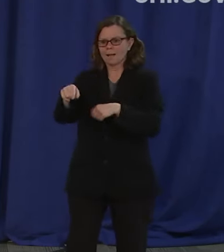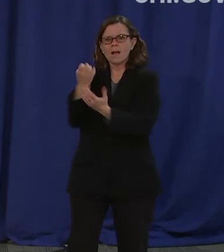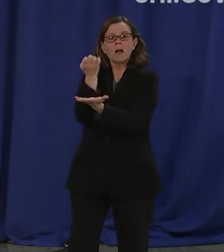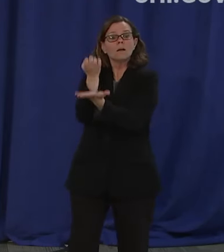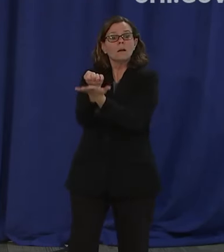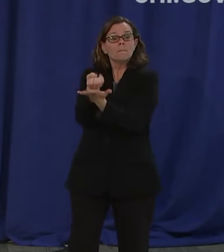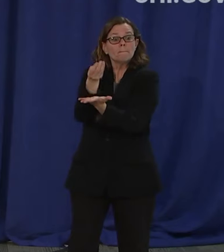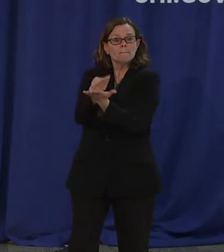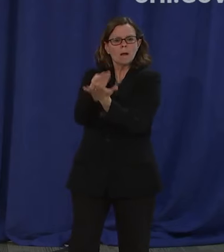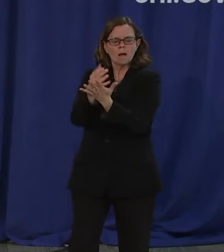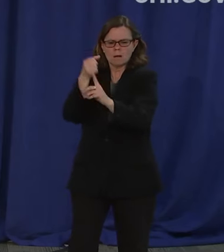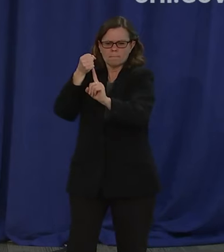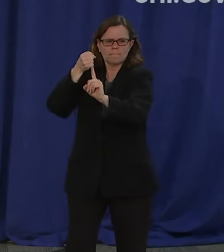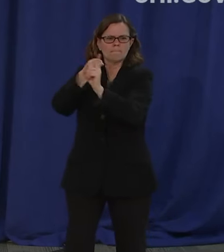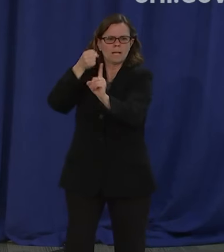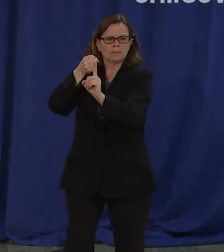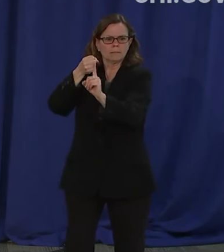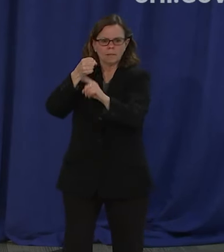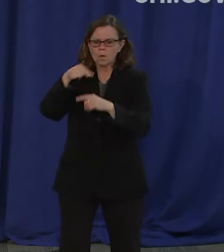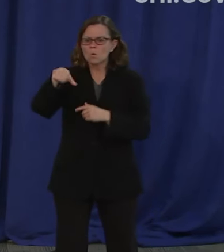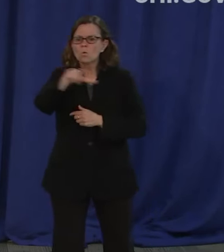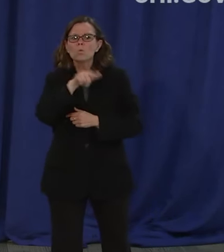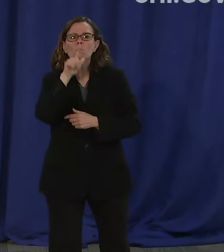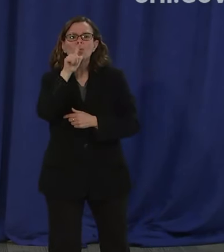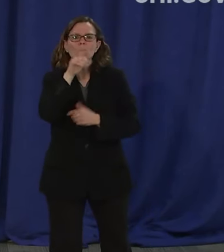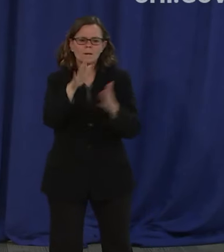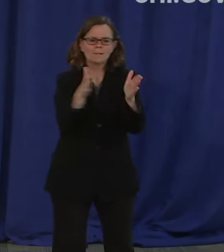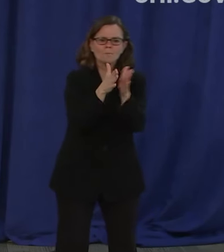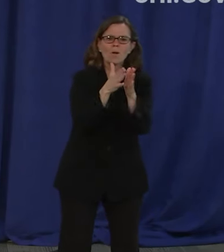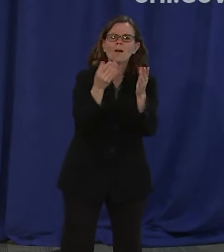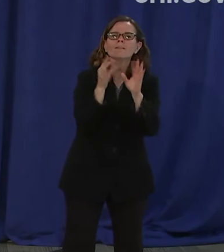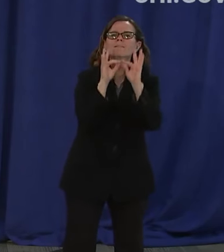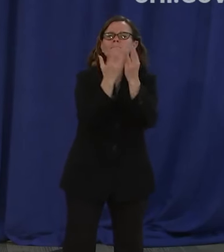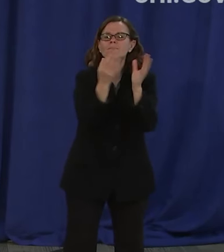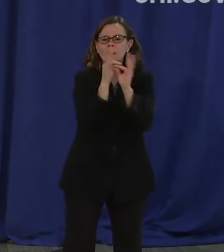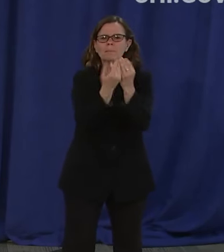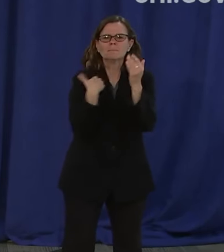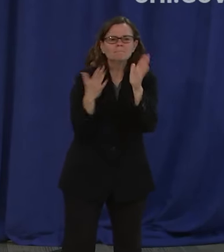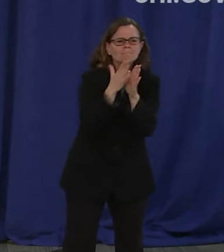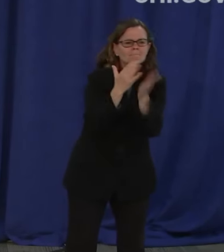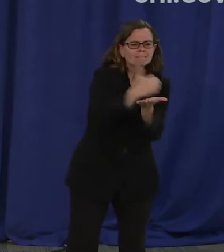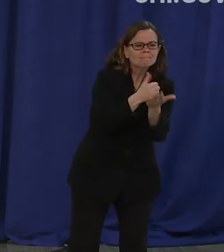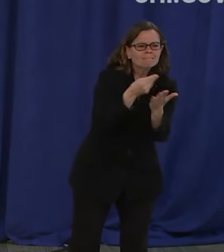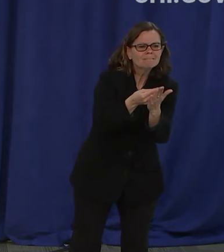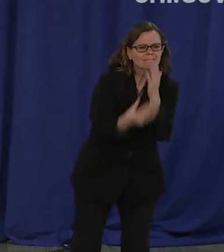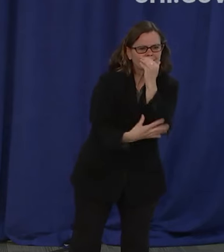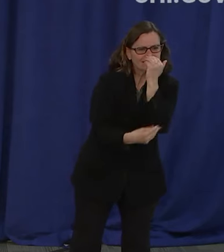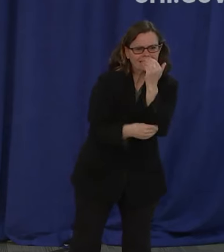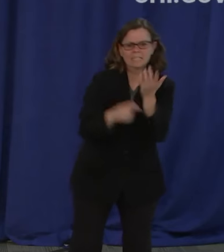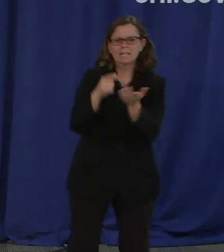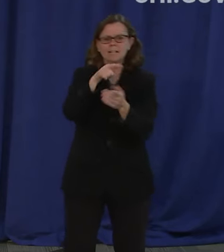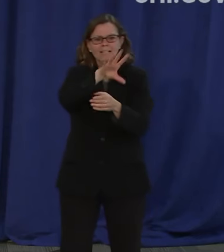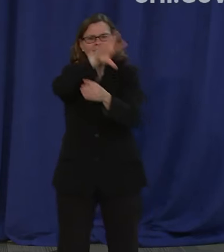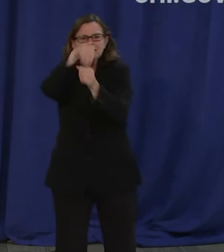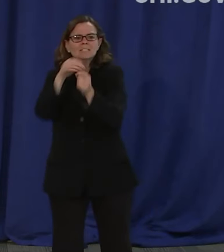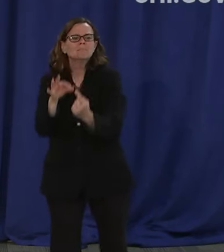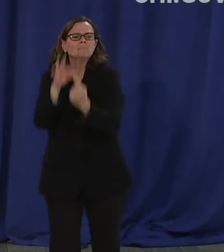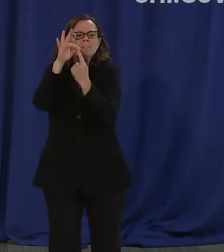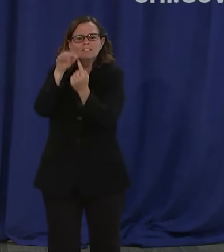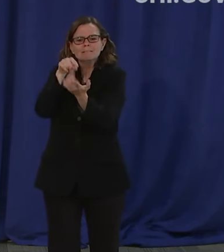many owners of affordable housing developments in our city are themselves facing their own challenges making mortgage payments,